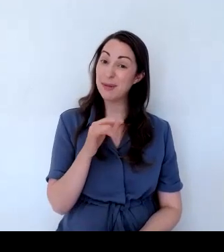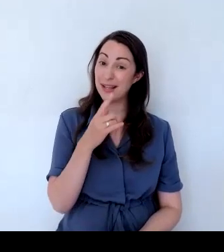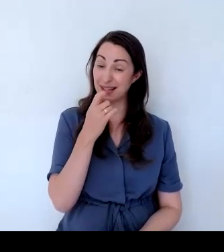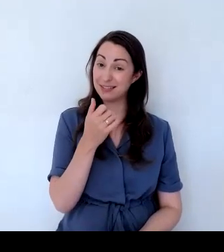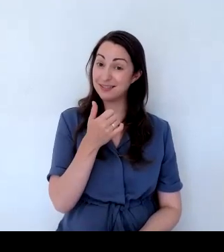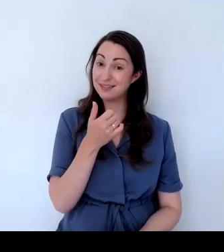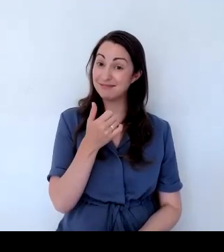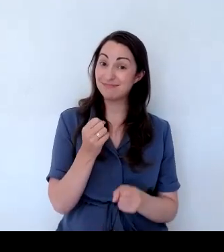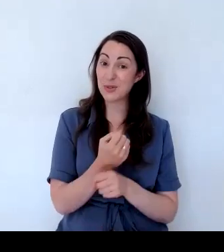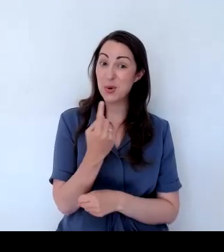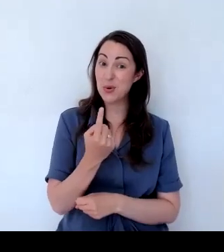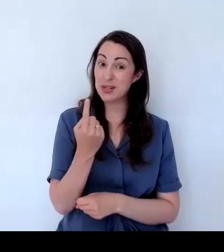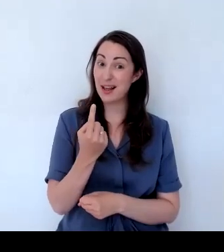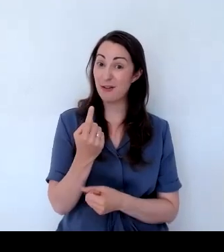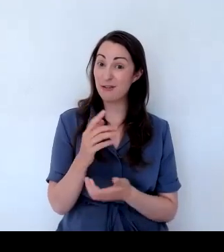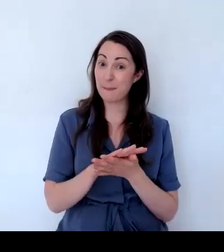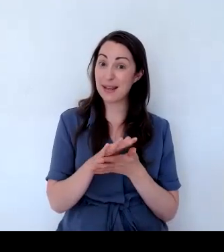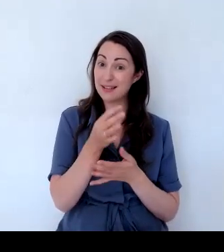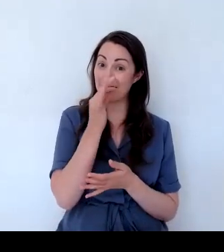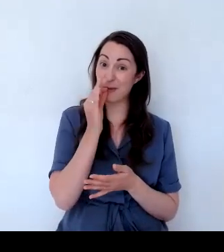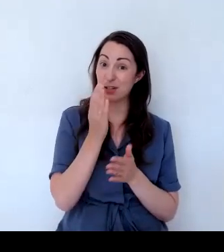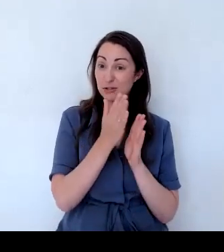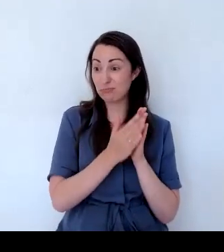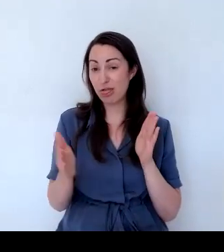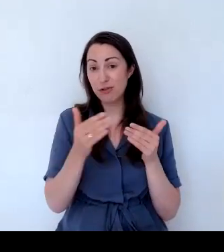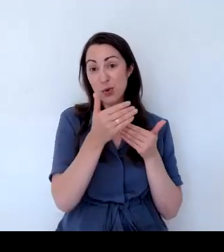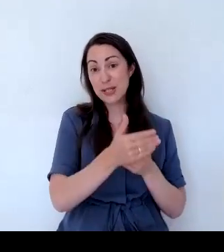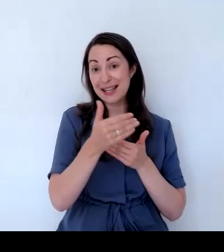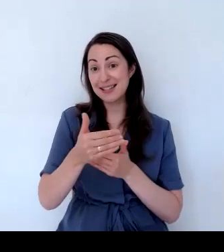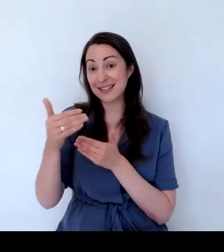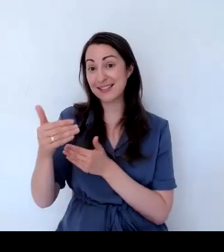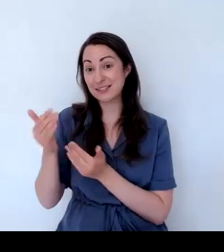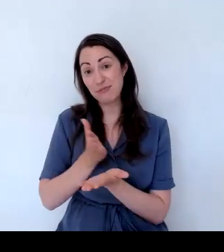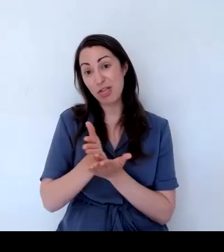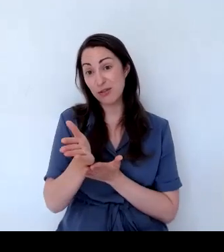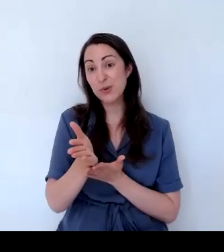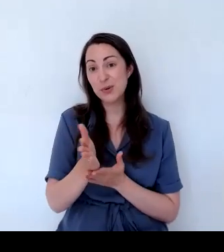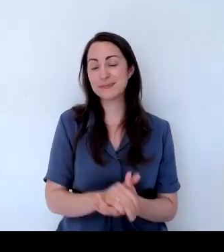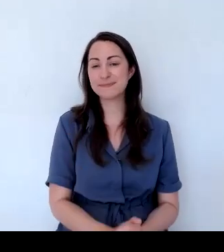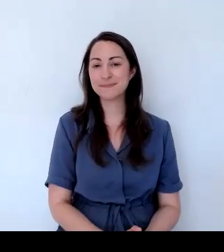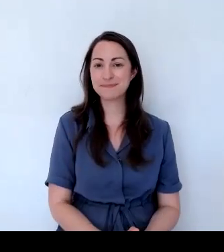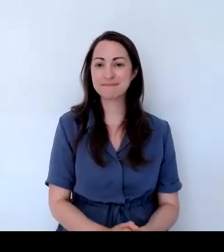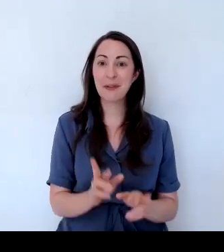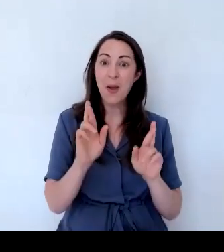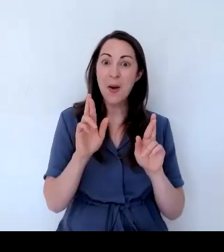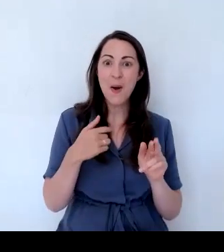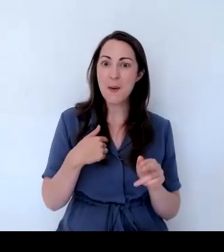Well, I hope that's been useful to you and I hope I haven't spoken too quickly, Holly.